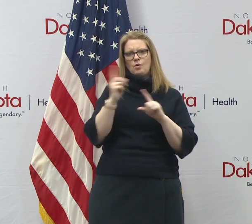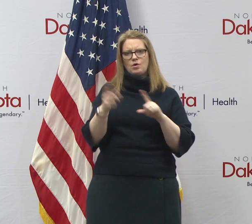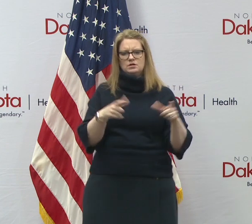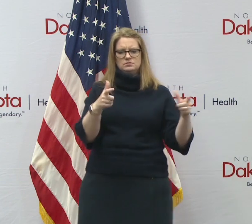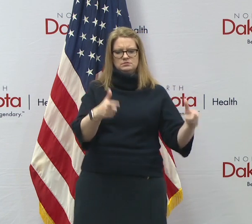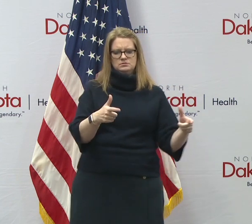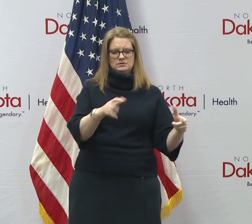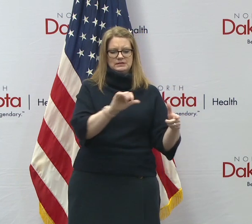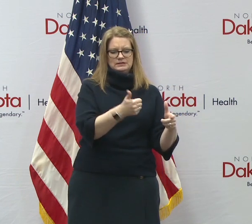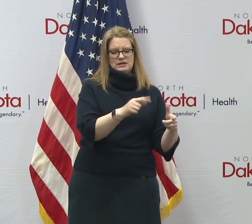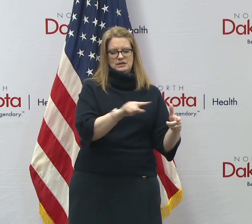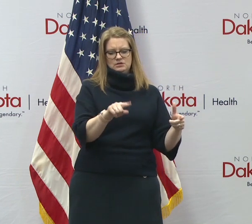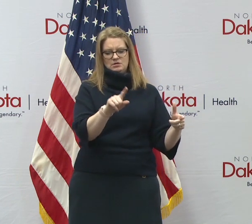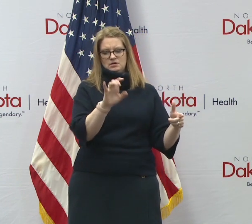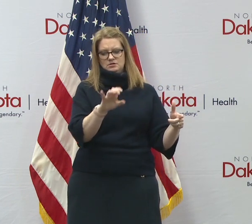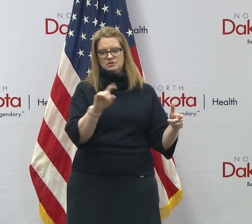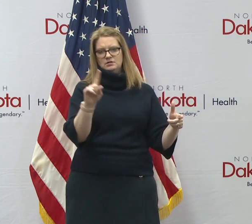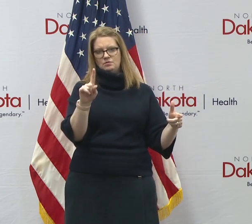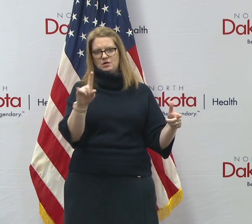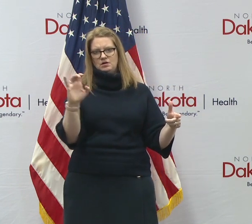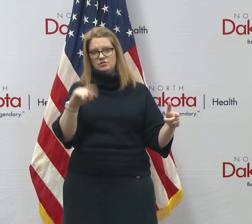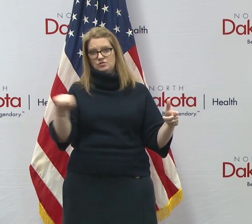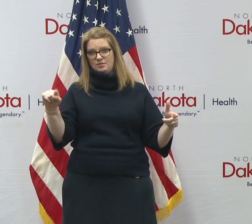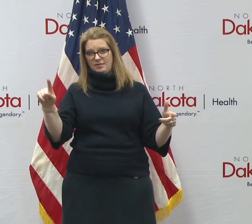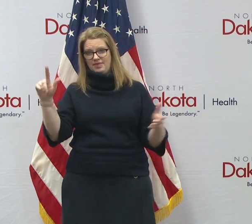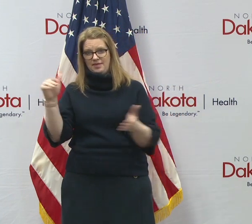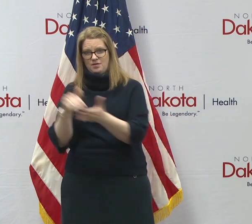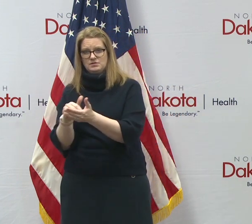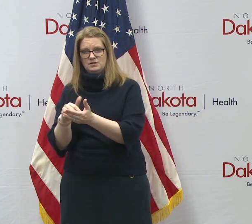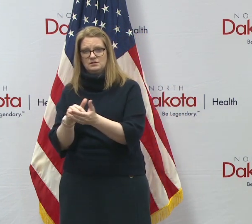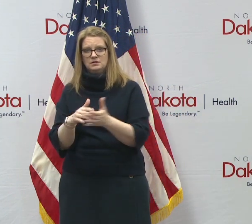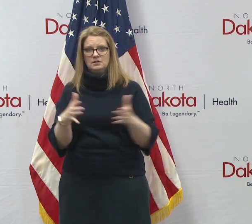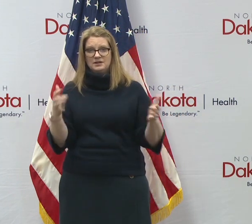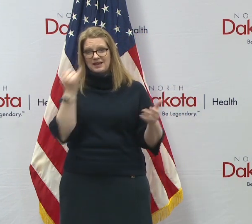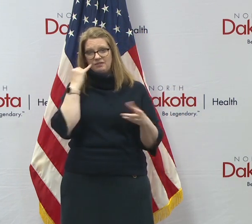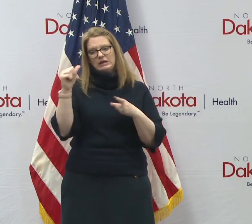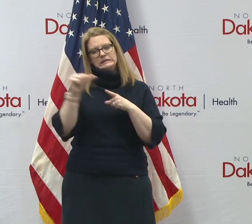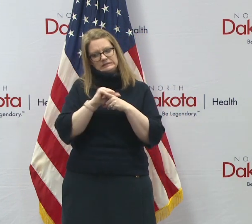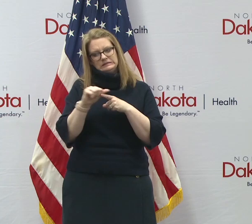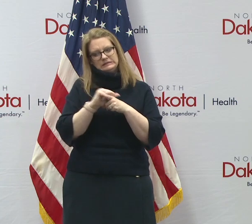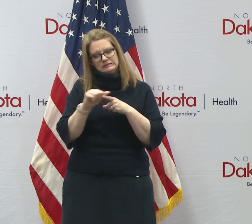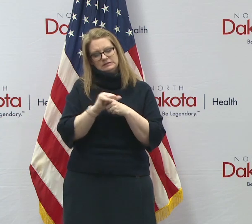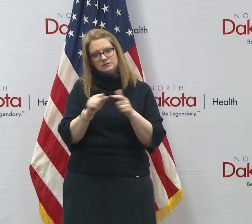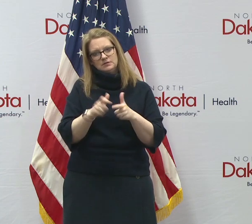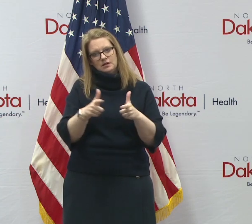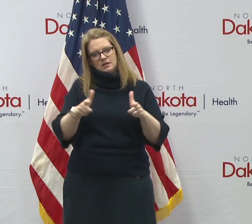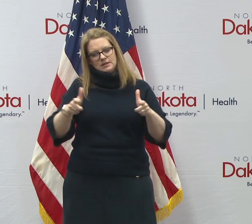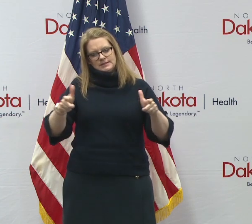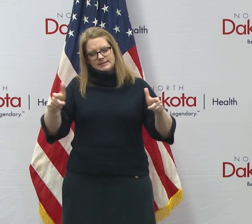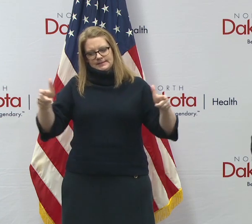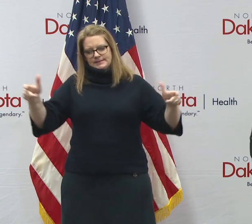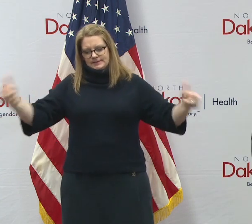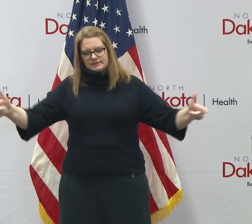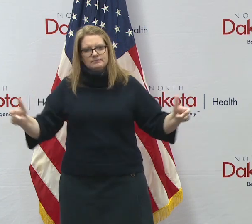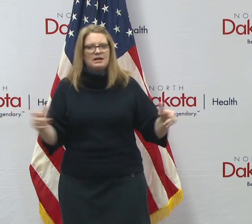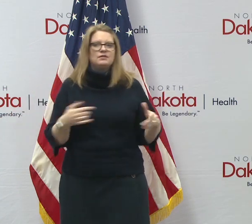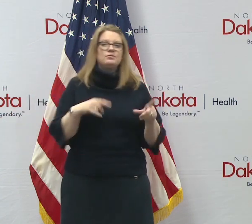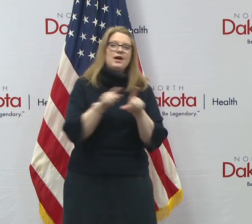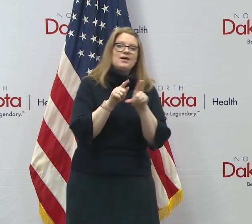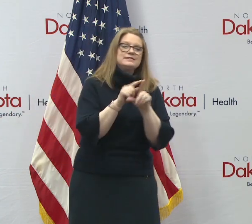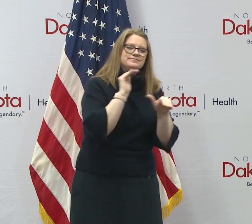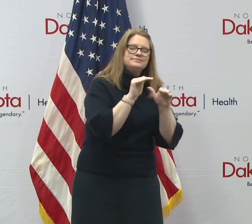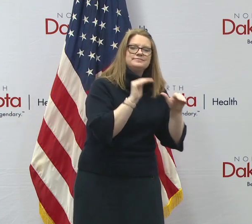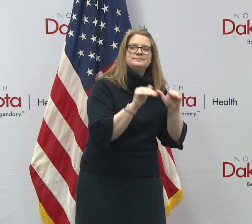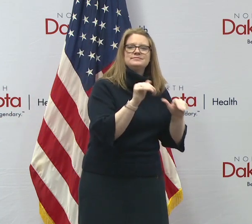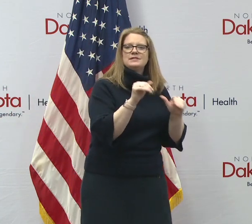might be going from 10 to 100, then 100 to 1,000. I mean, if we can get people trained up, we were talking to all the, the tribes about their tribes